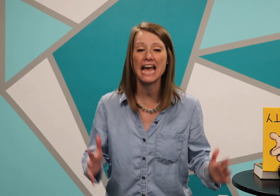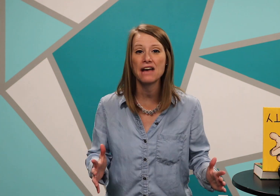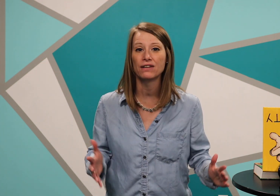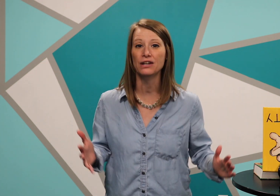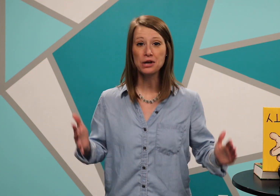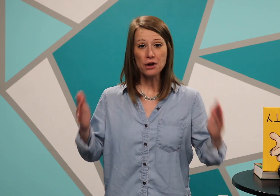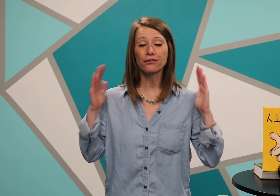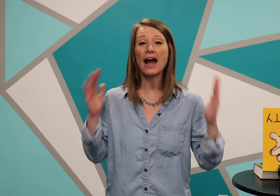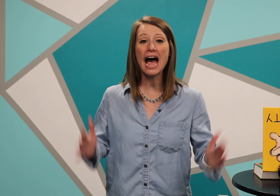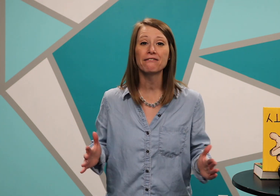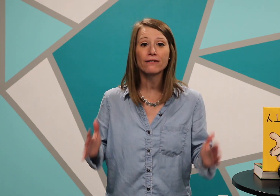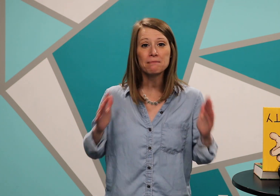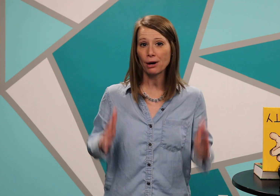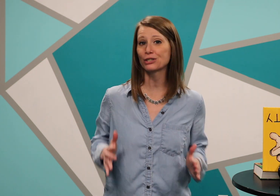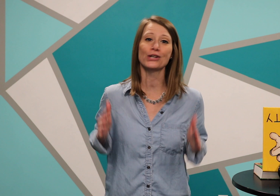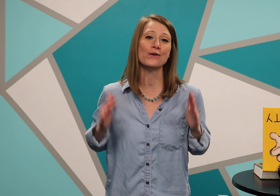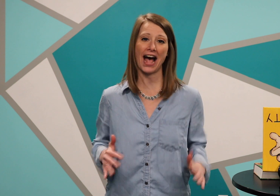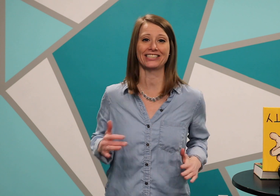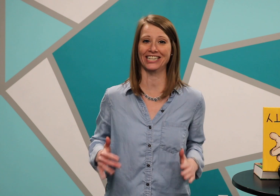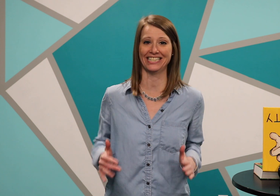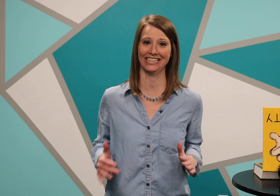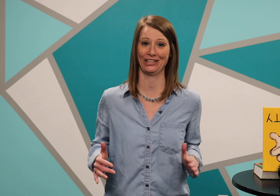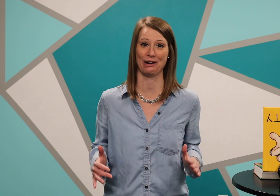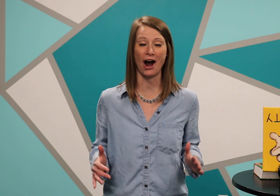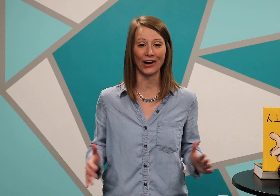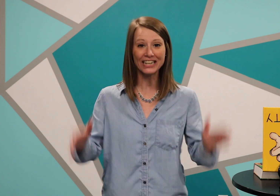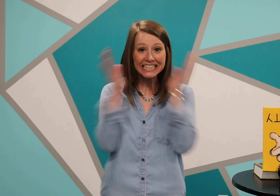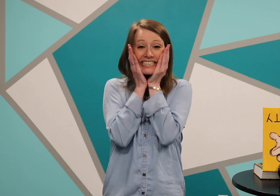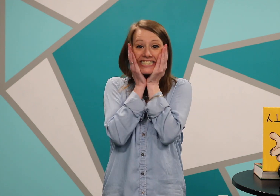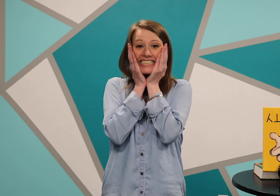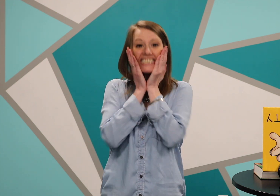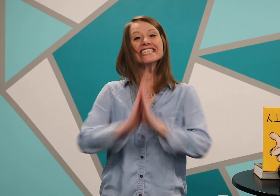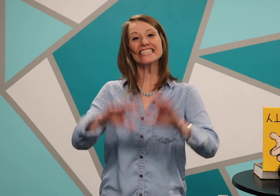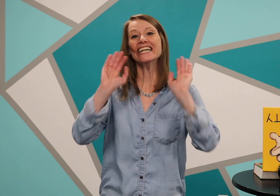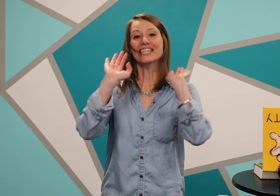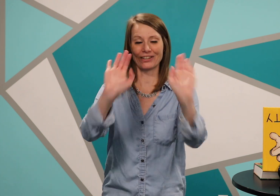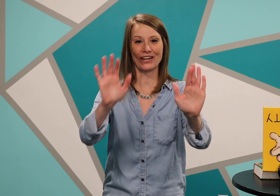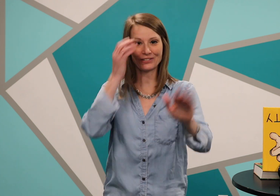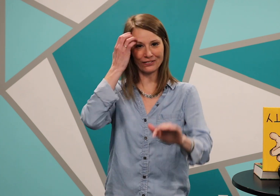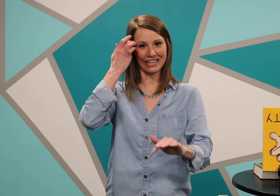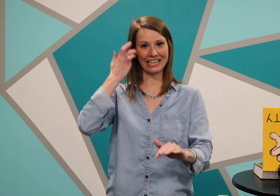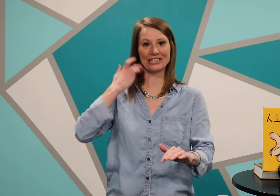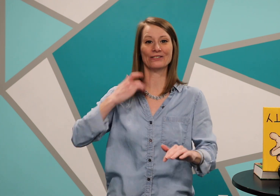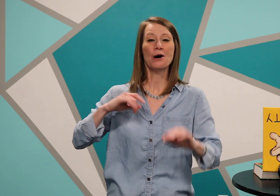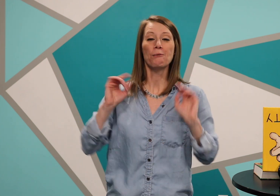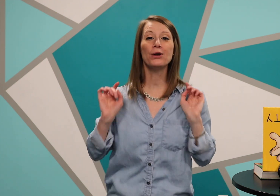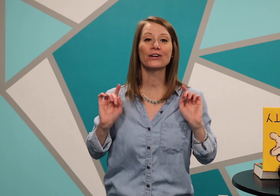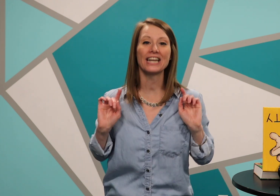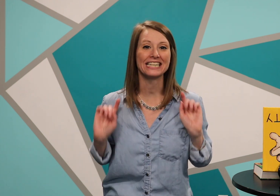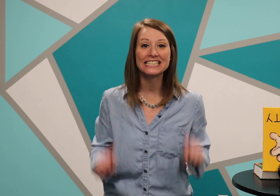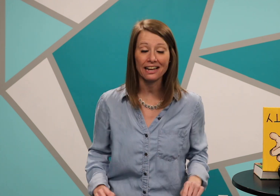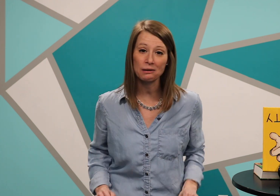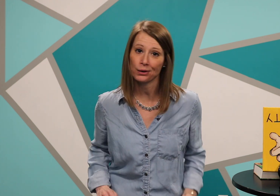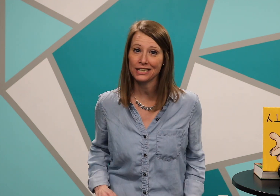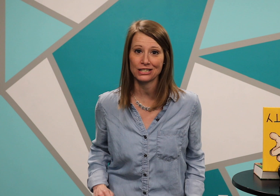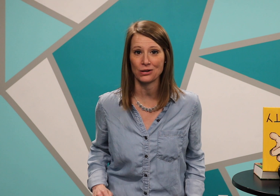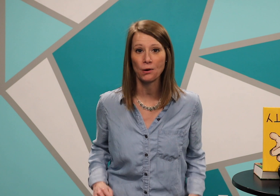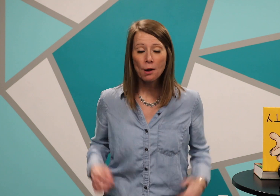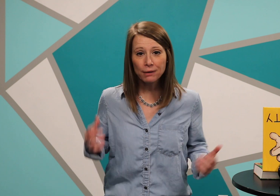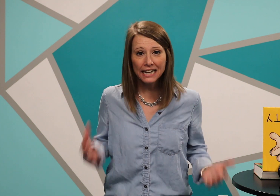heaven for every person who asks Jesus into their heart so here's what we're going to do we're going to celebrate too because